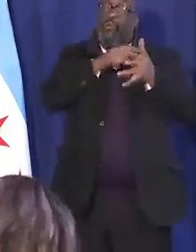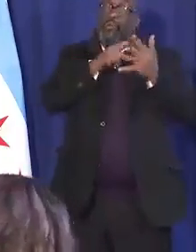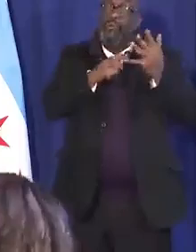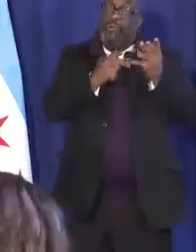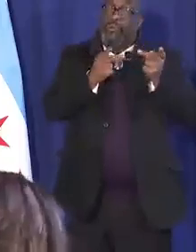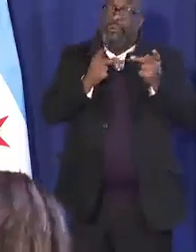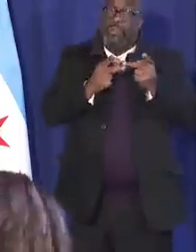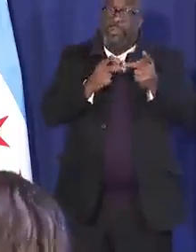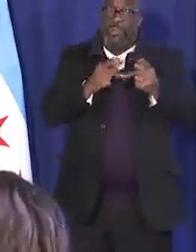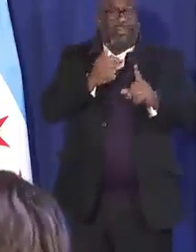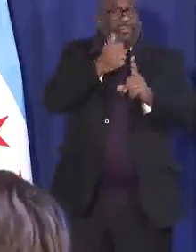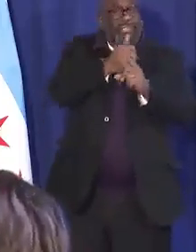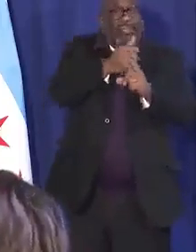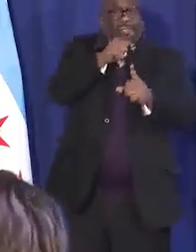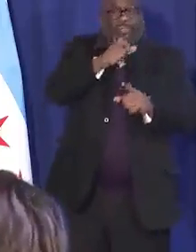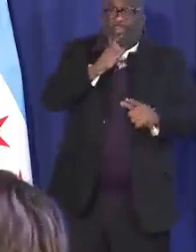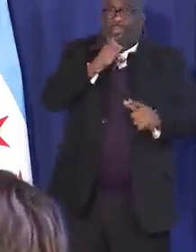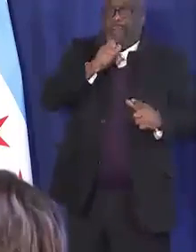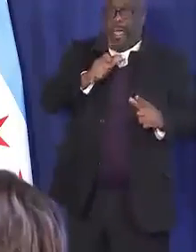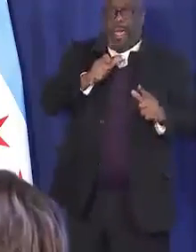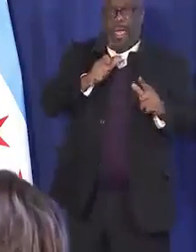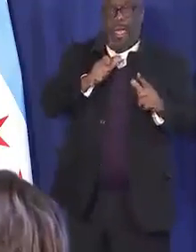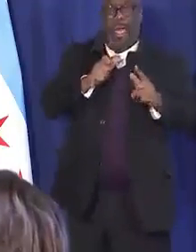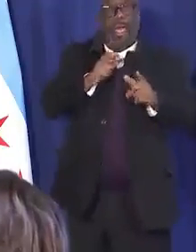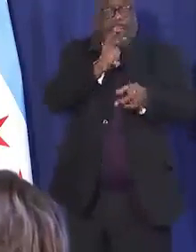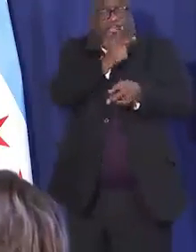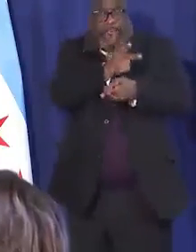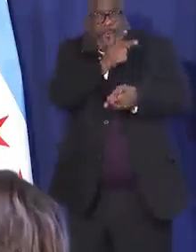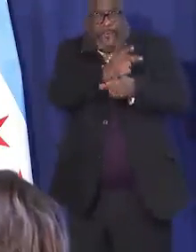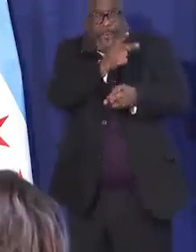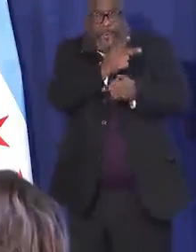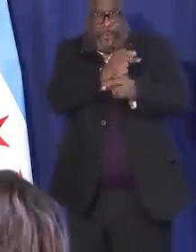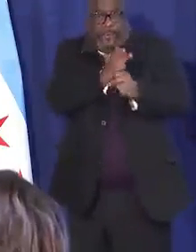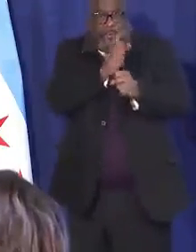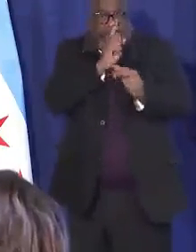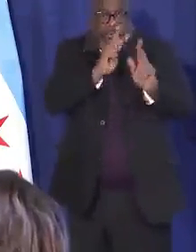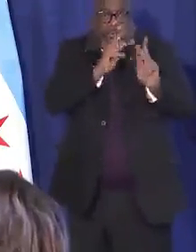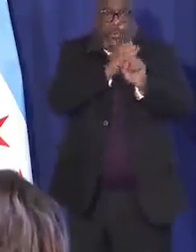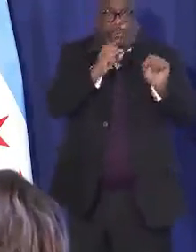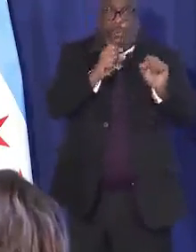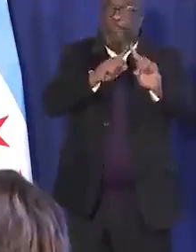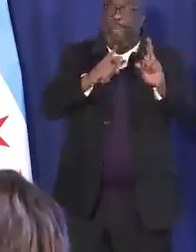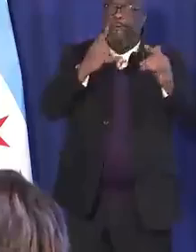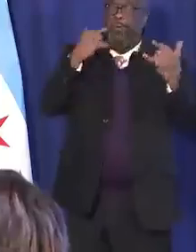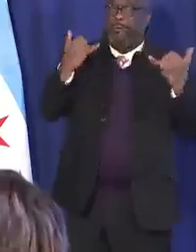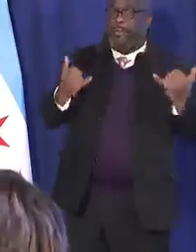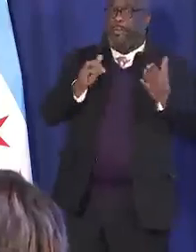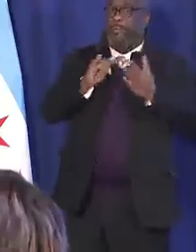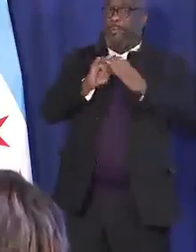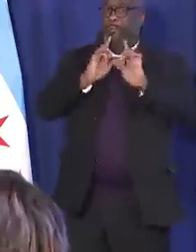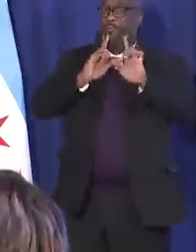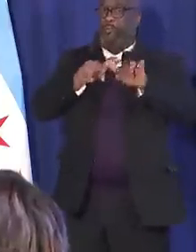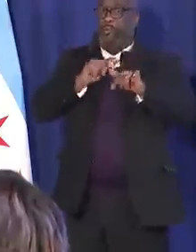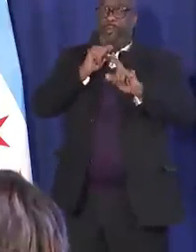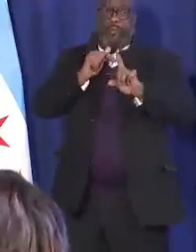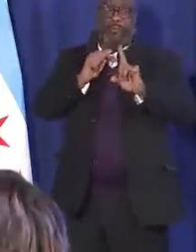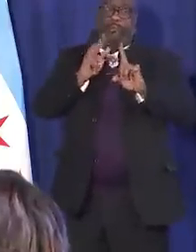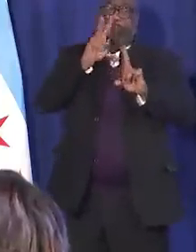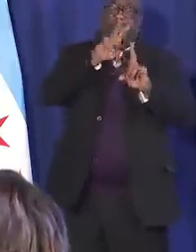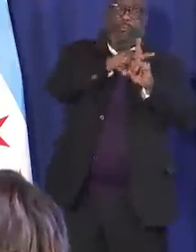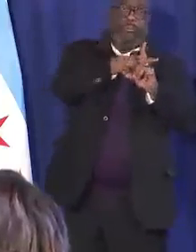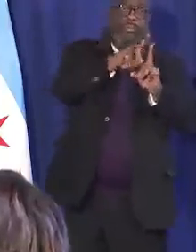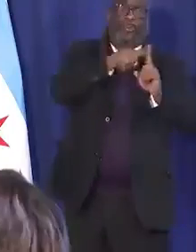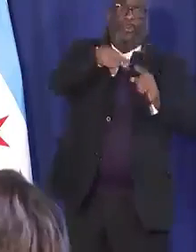shouldn't themselves affirmatively take precautions. But for now, this order doesn't cover those venues.